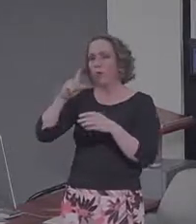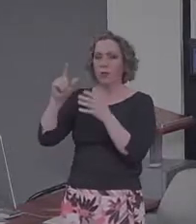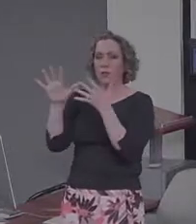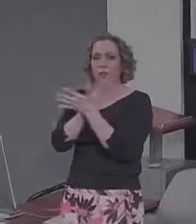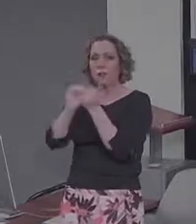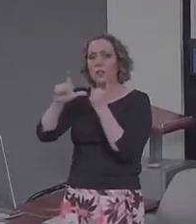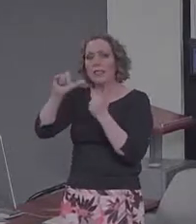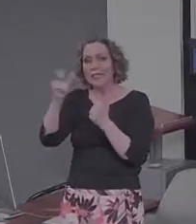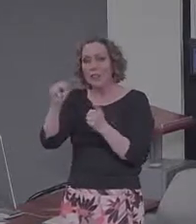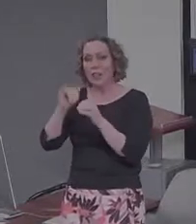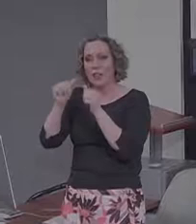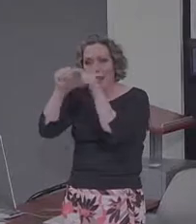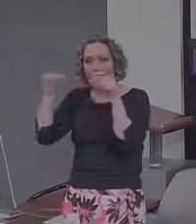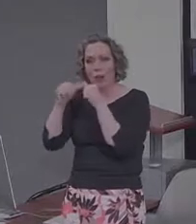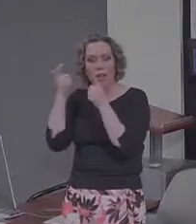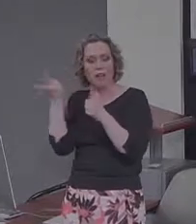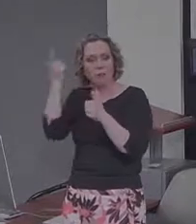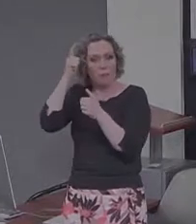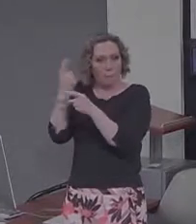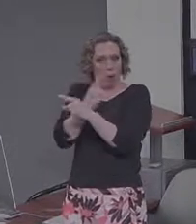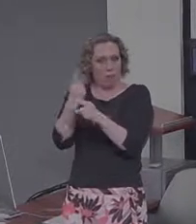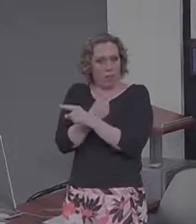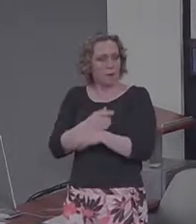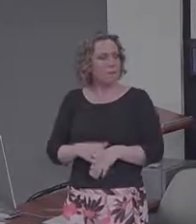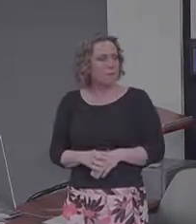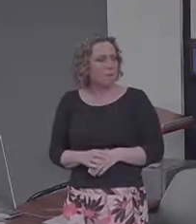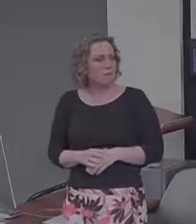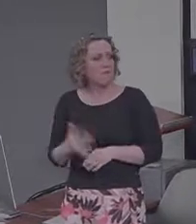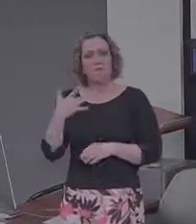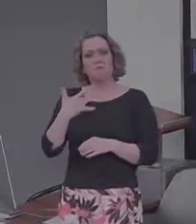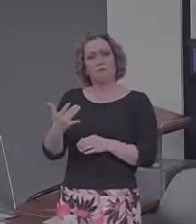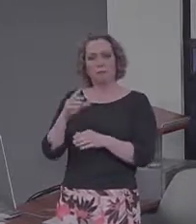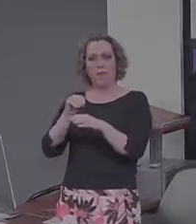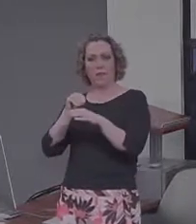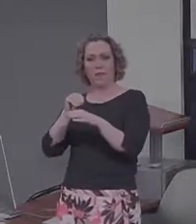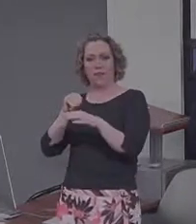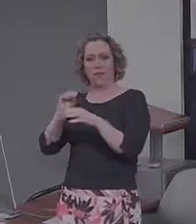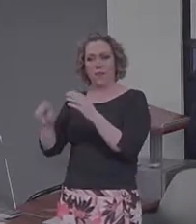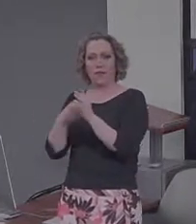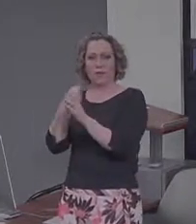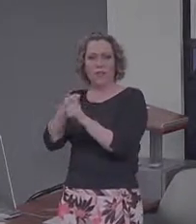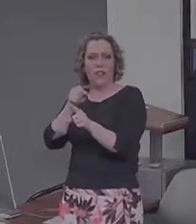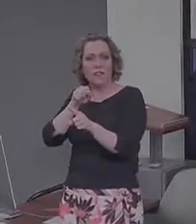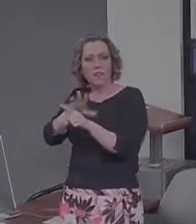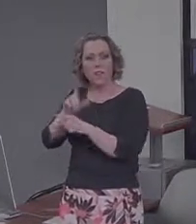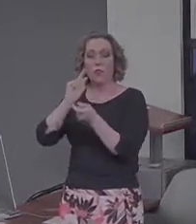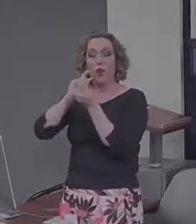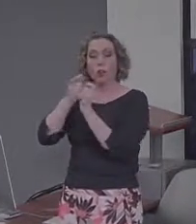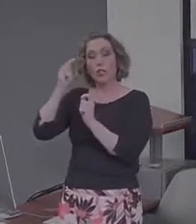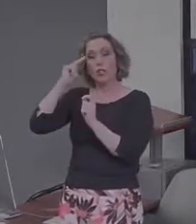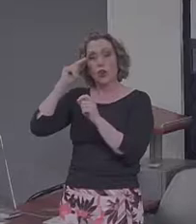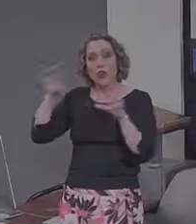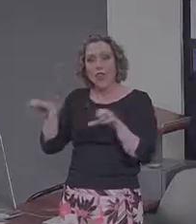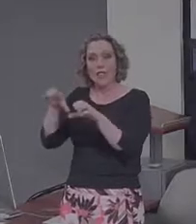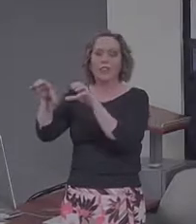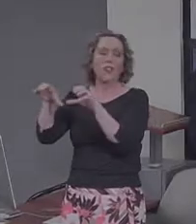when applied appropriately. And it typically affects, alters neural activity in a very